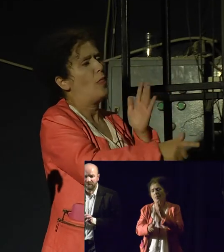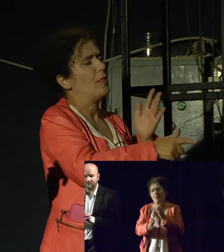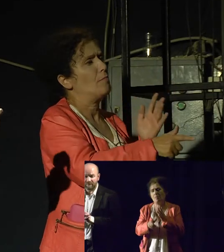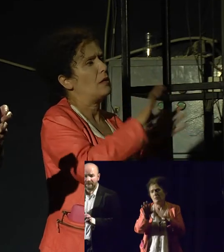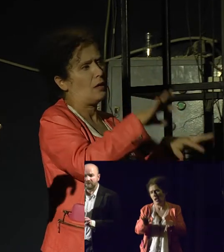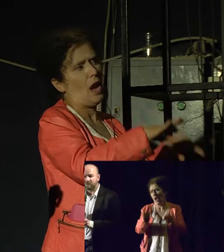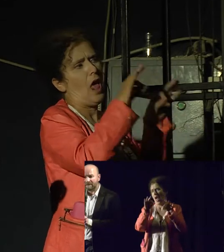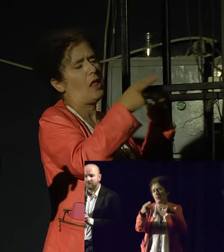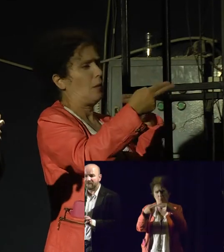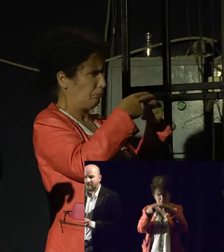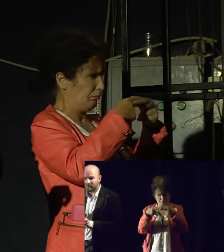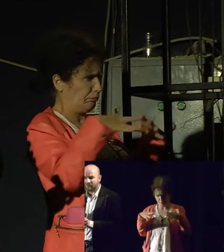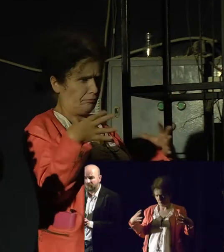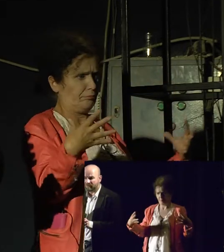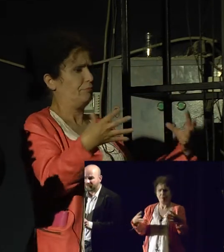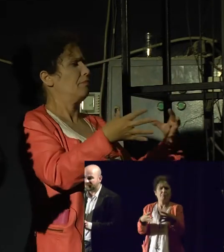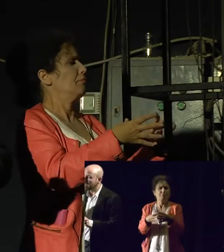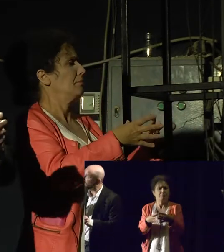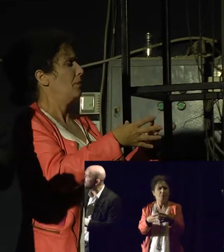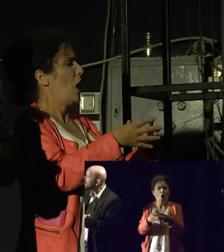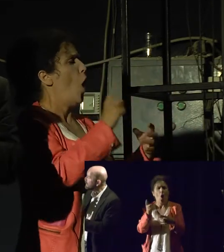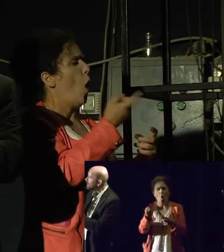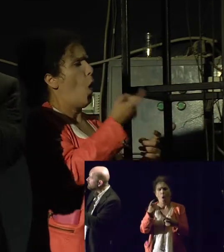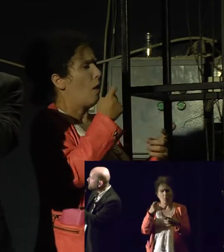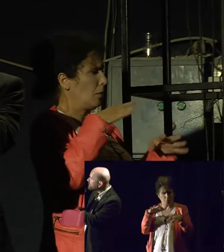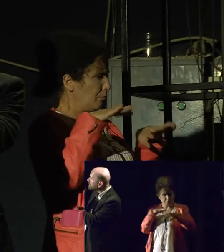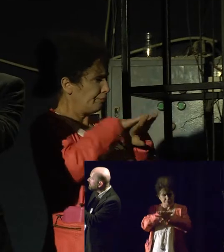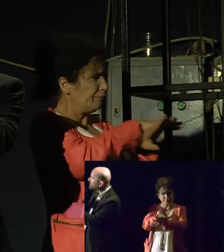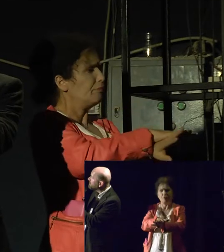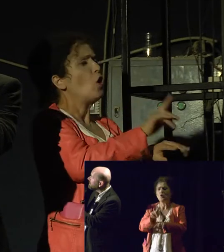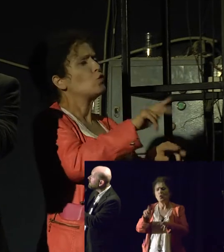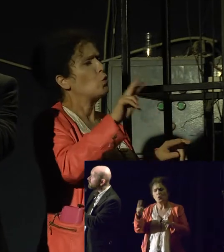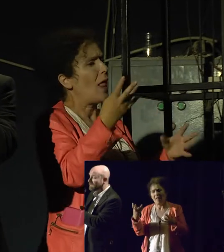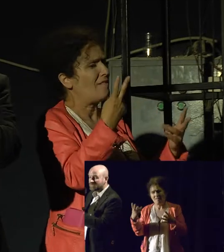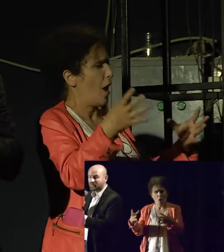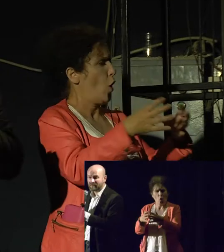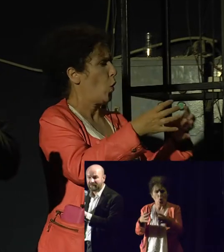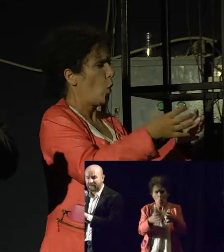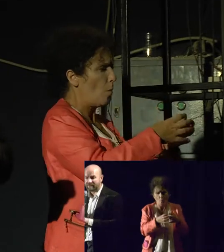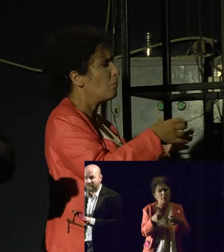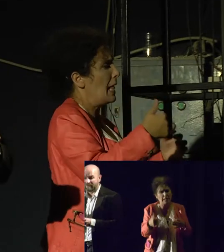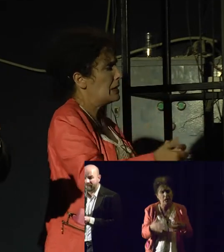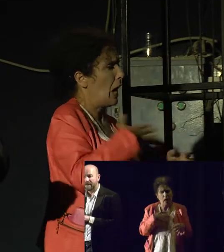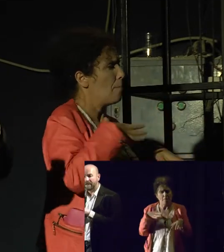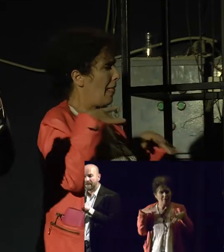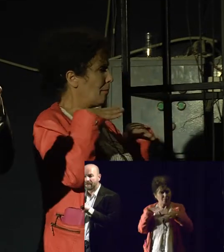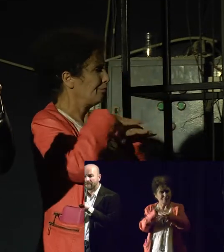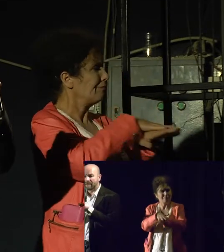benefit from interacting with the other two movements, so that now we have a fusion of them, so as to bring about